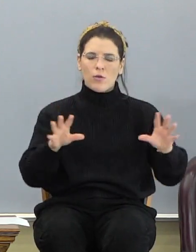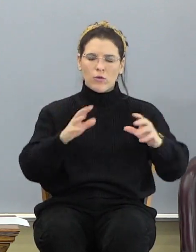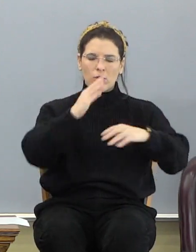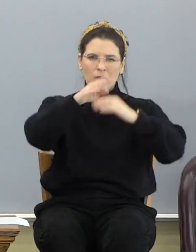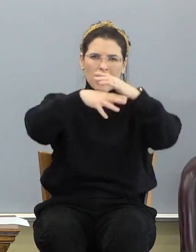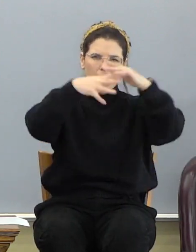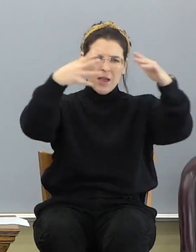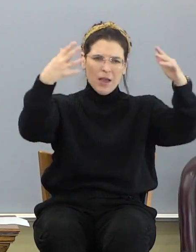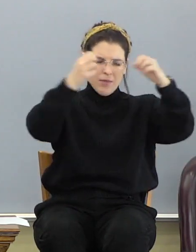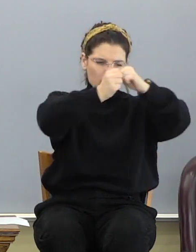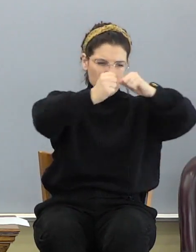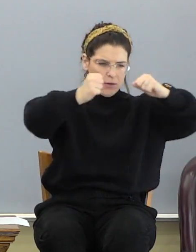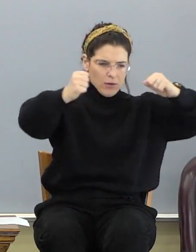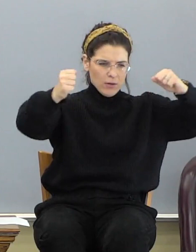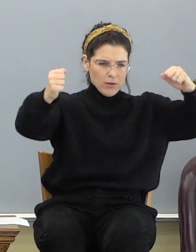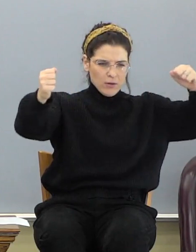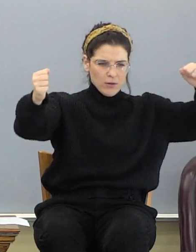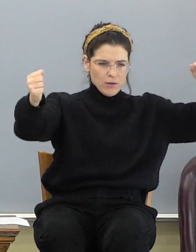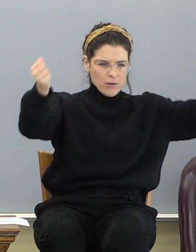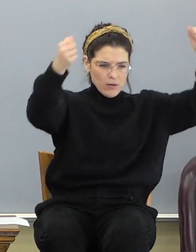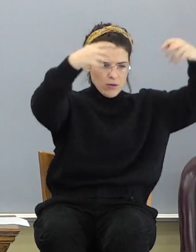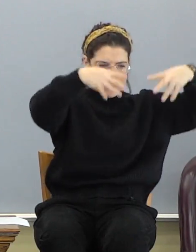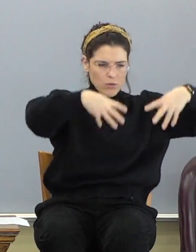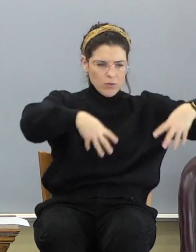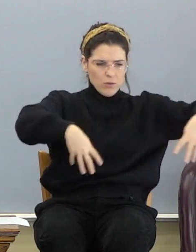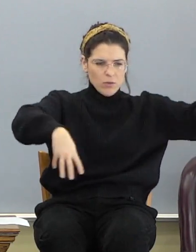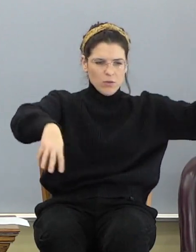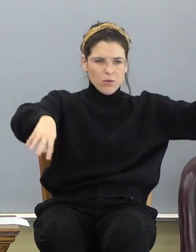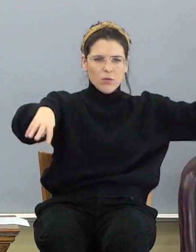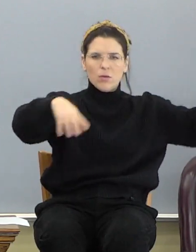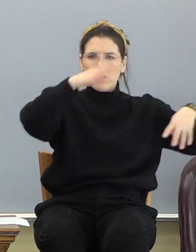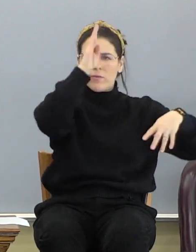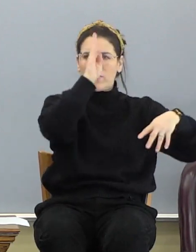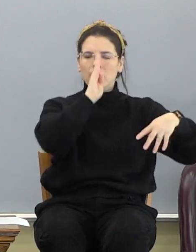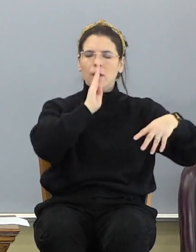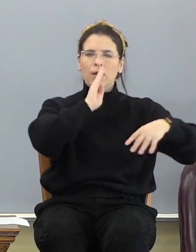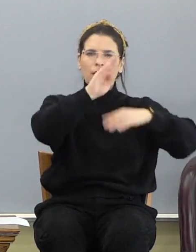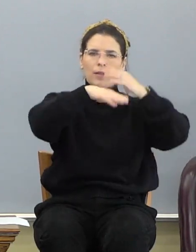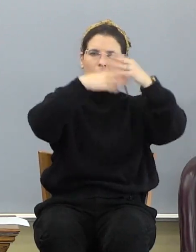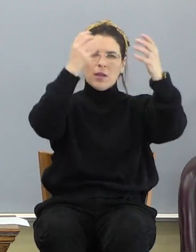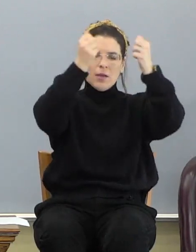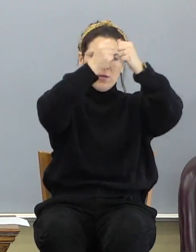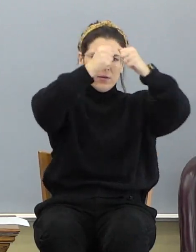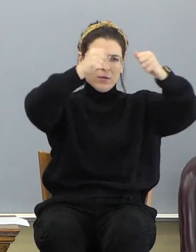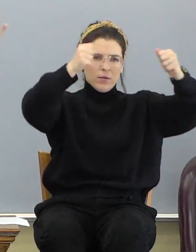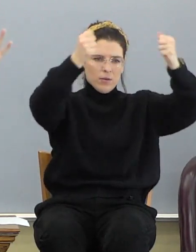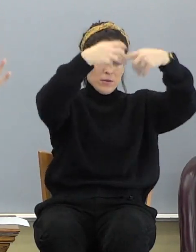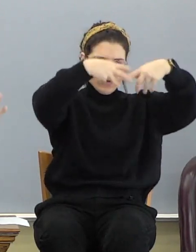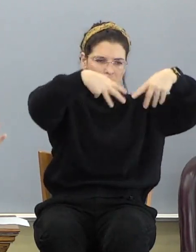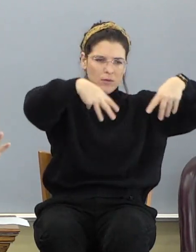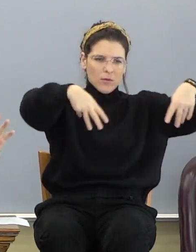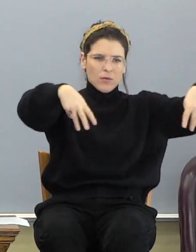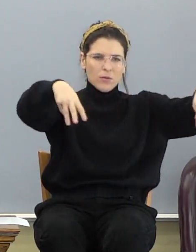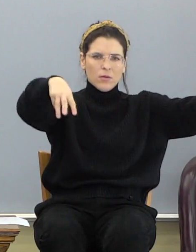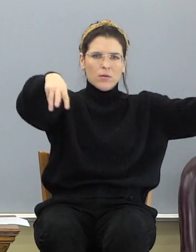heavens like a curtain. God takes the heavens and He stretched them out,